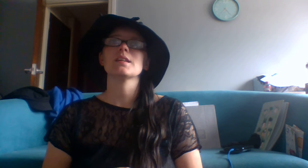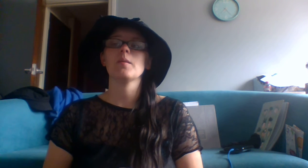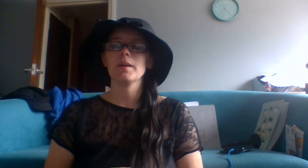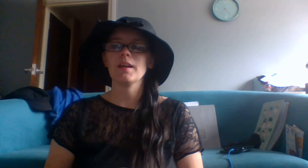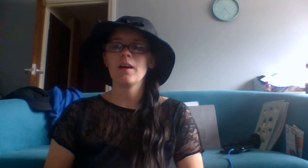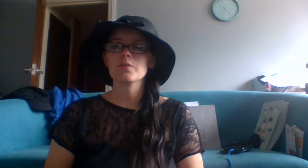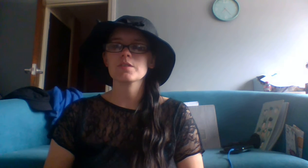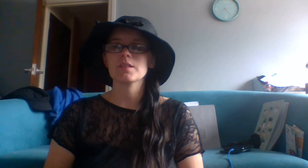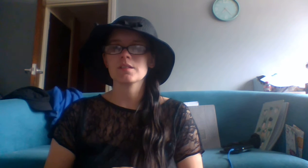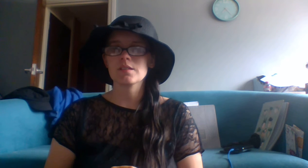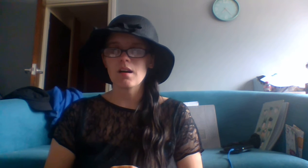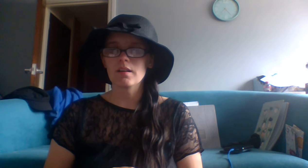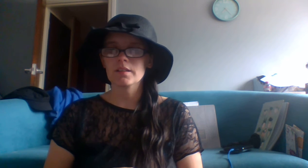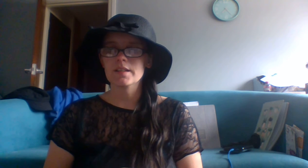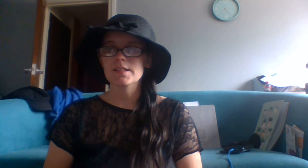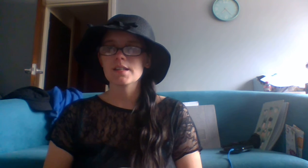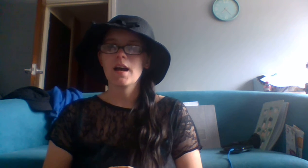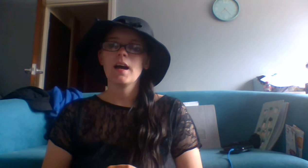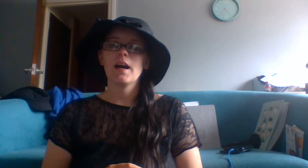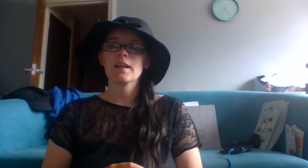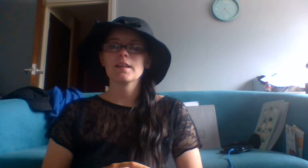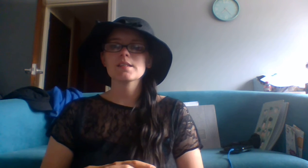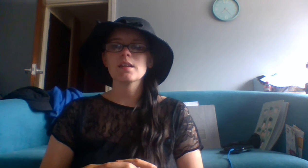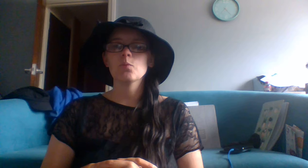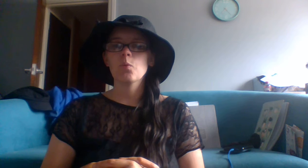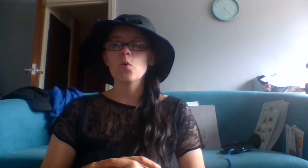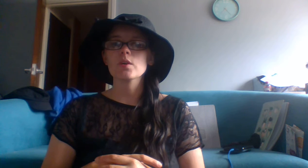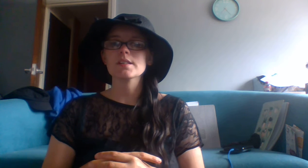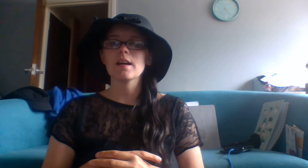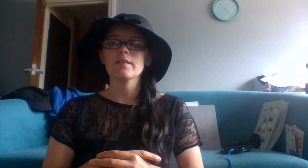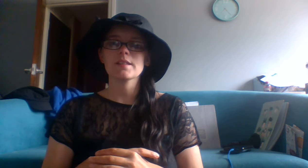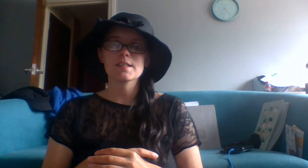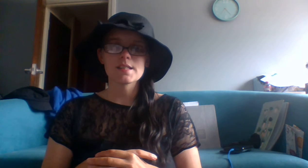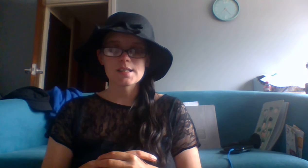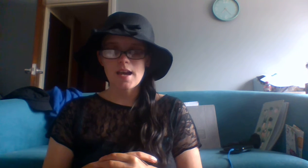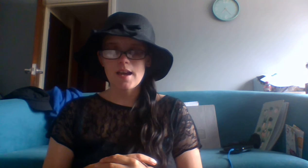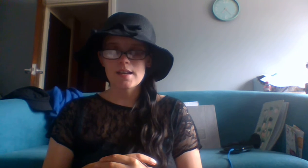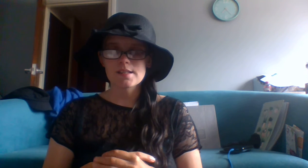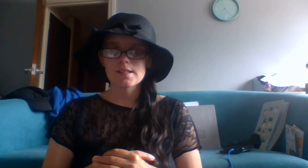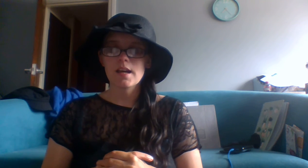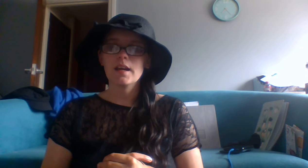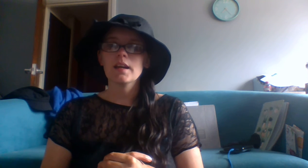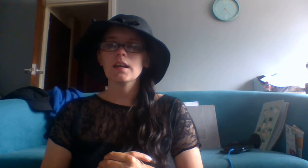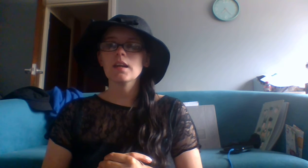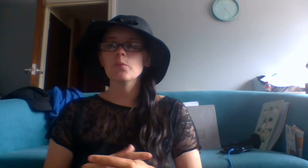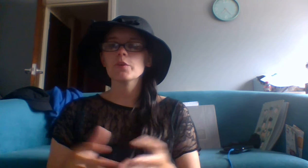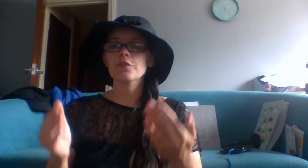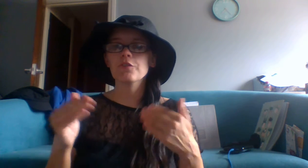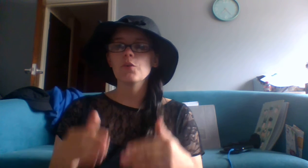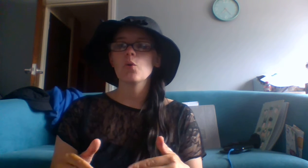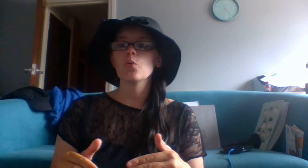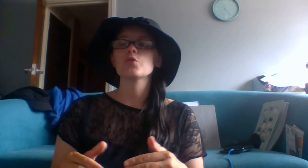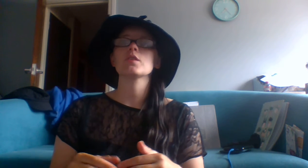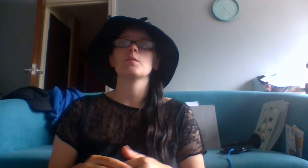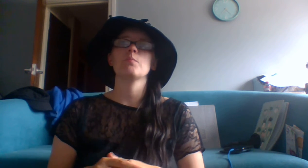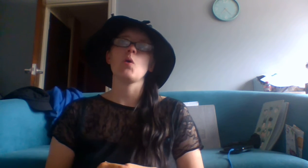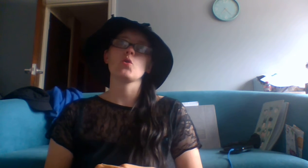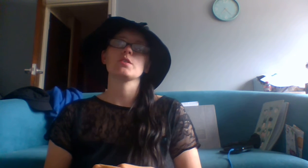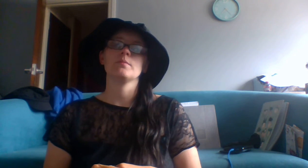coming out of the darkness. And as he walked down the stairs, he would fall to the bottom.